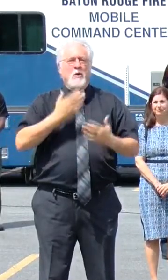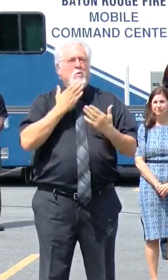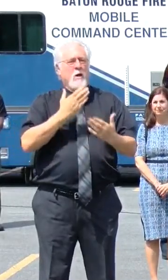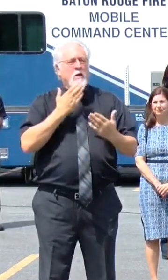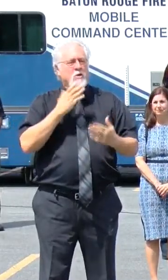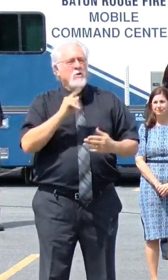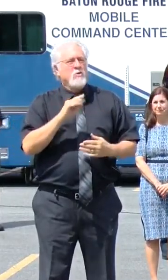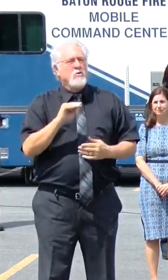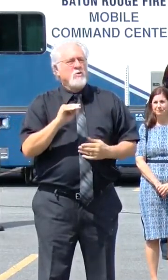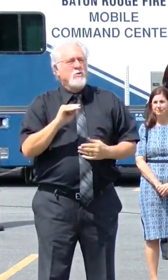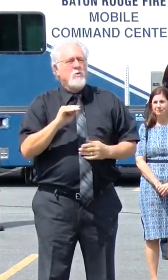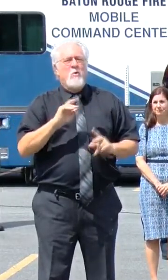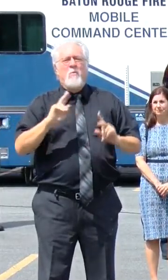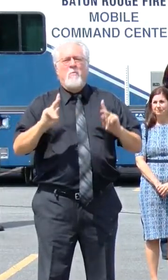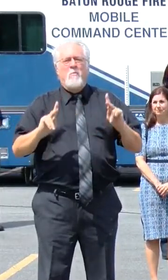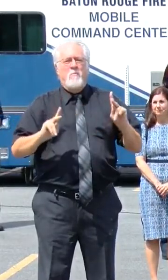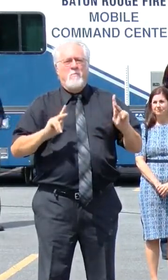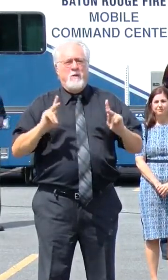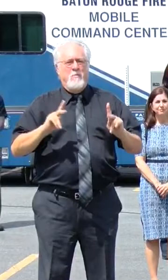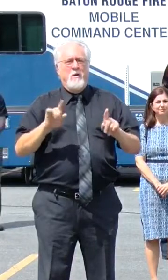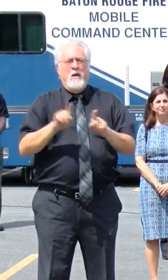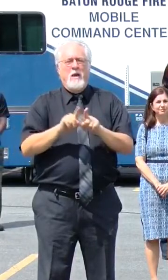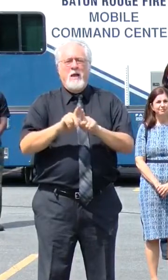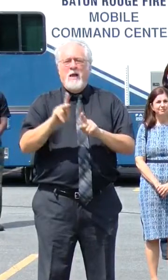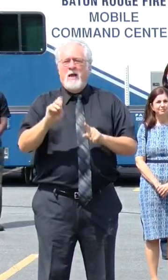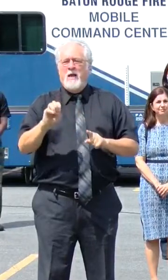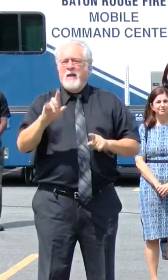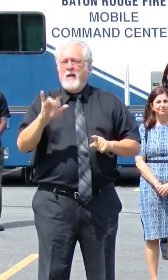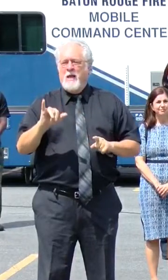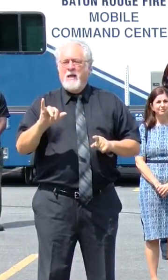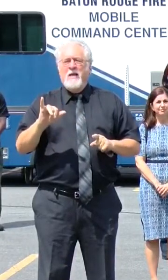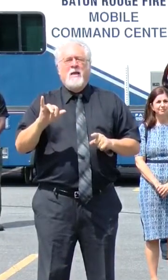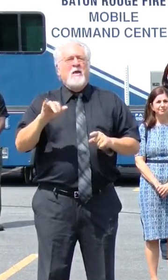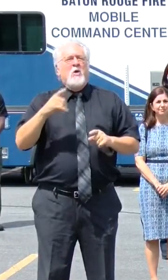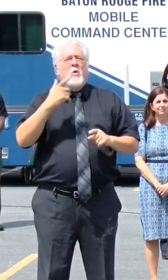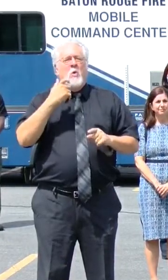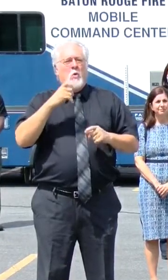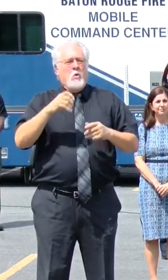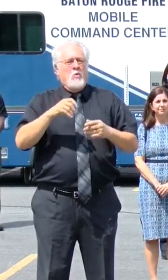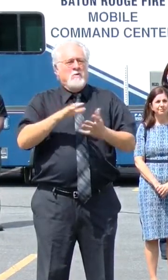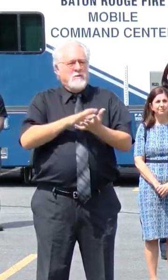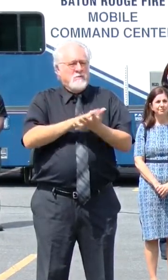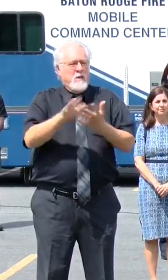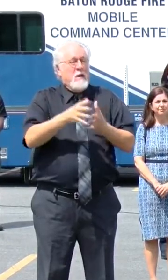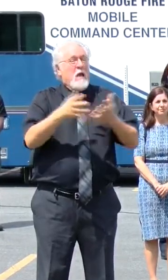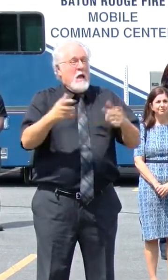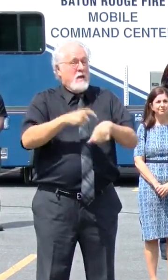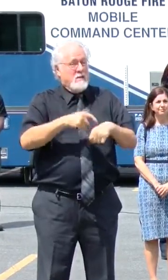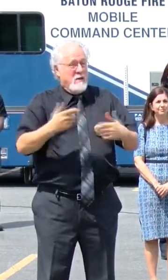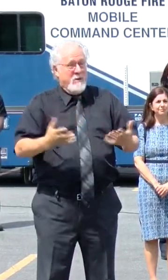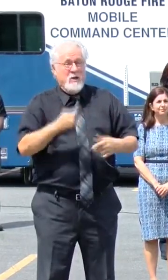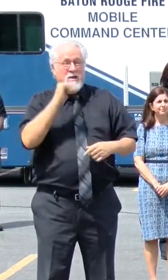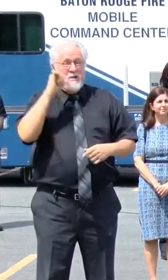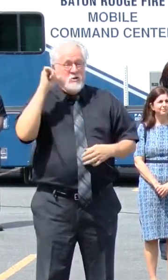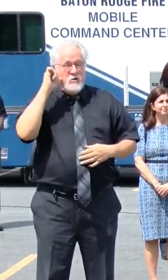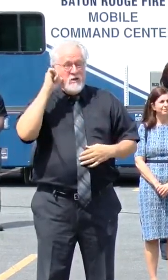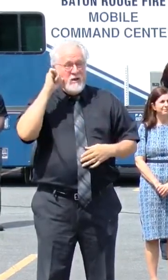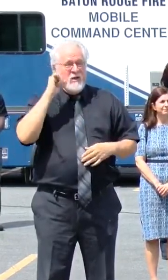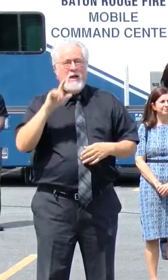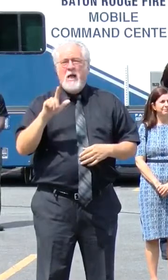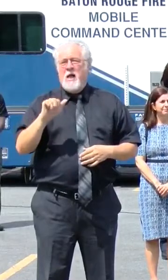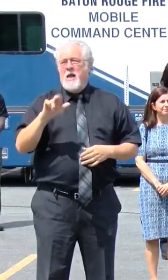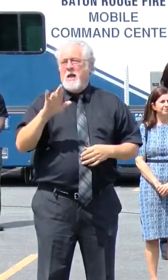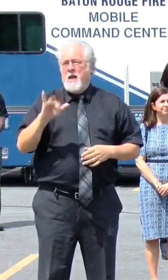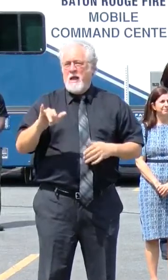to people like Kelly McGaha, who spent a lot of time out here yesterday, Larry